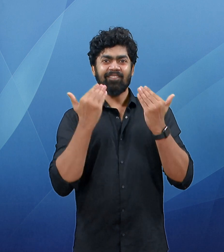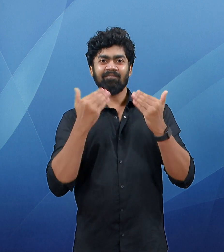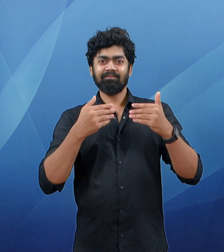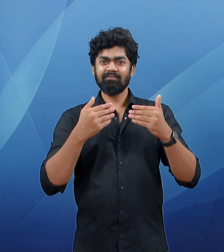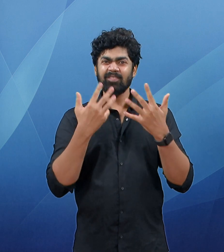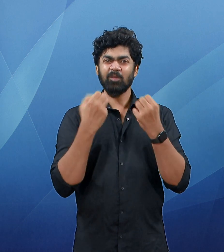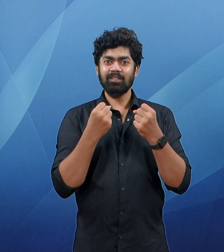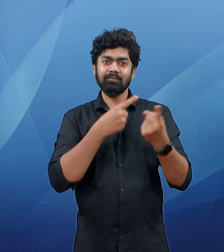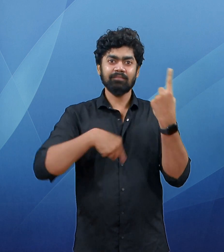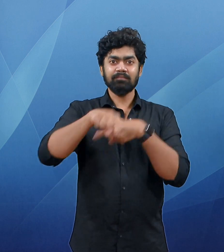service strongly